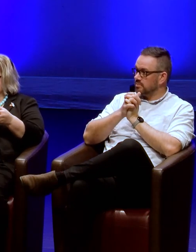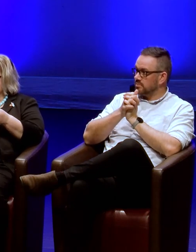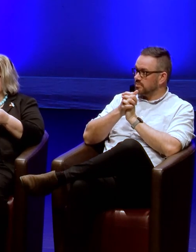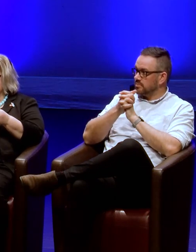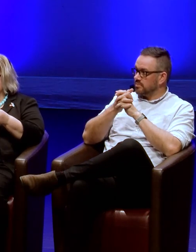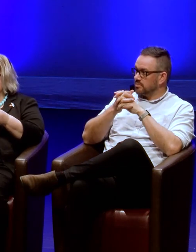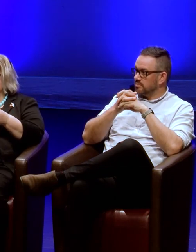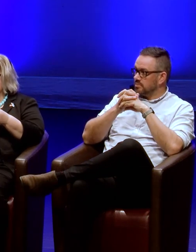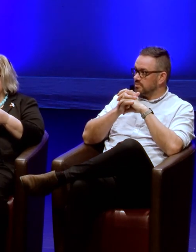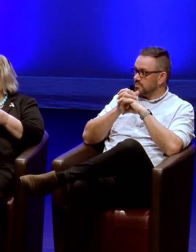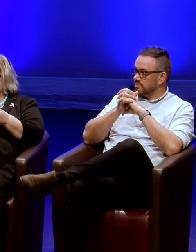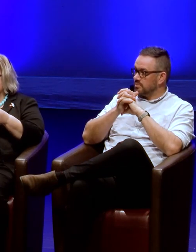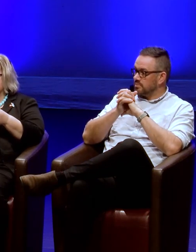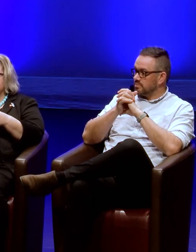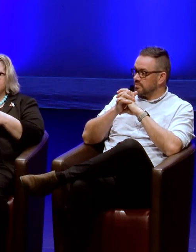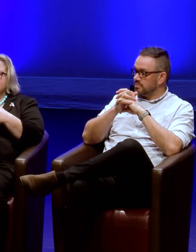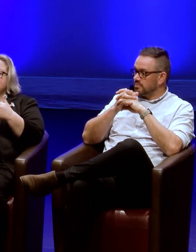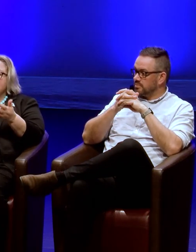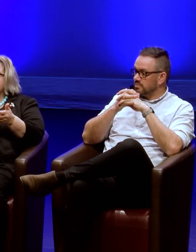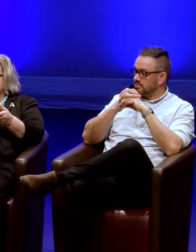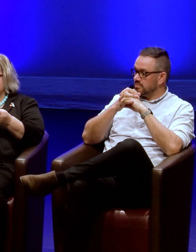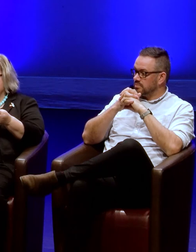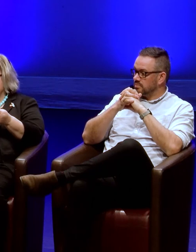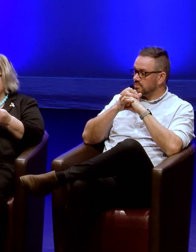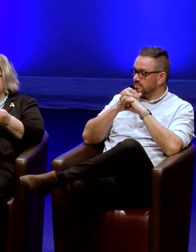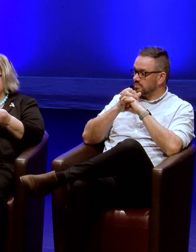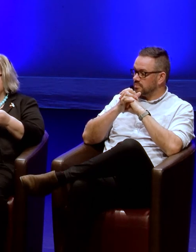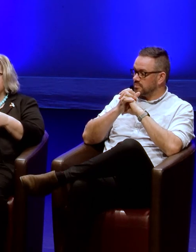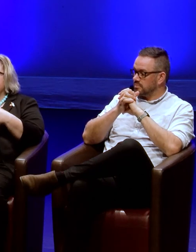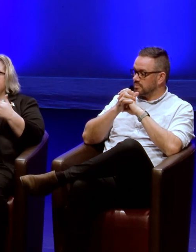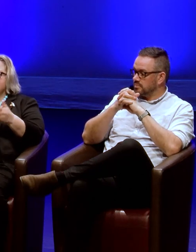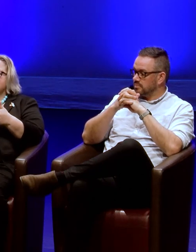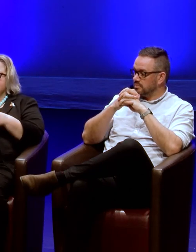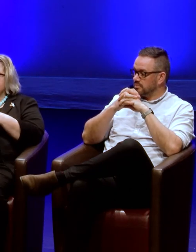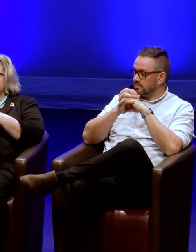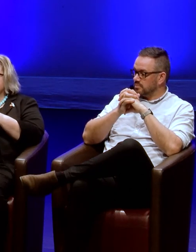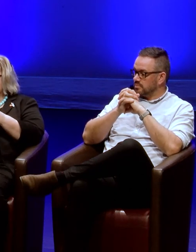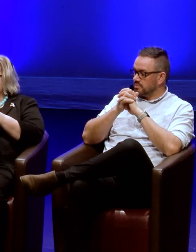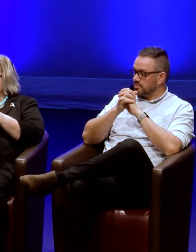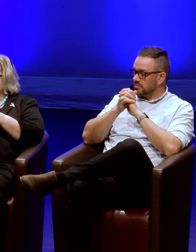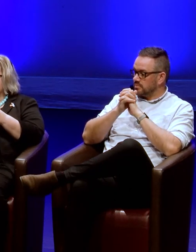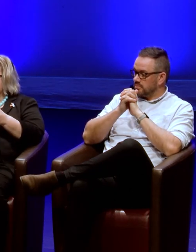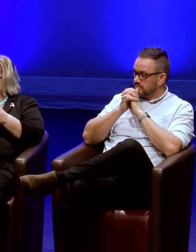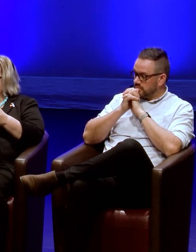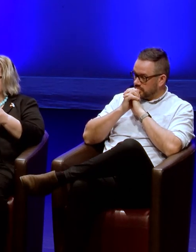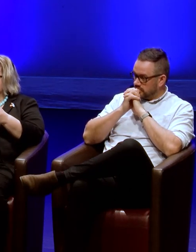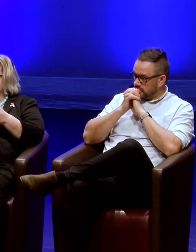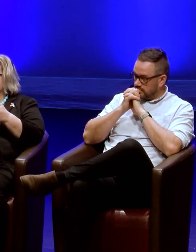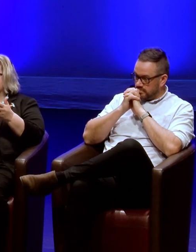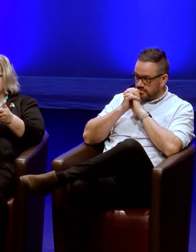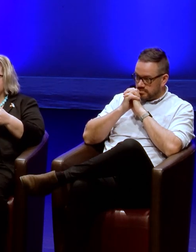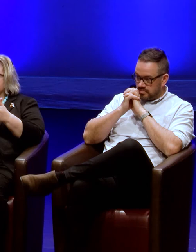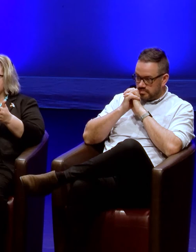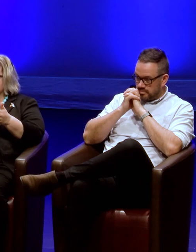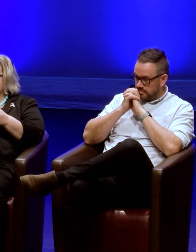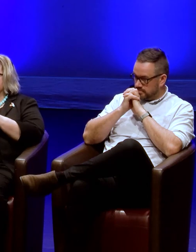going and I don't know necessarily what the answer is. And there's so many different things. But understanding that drive to remember or to